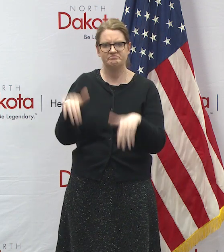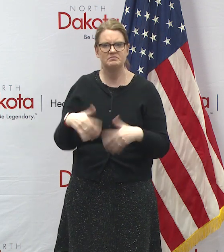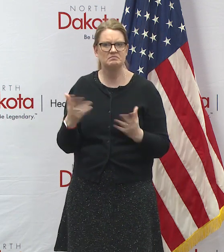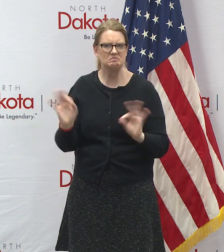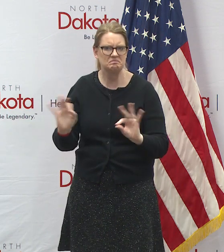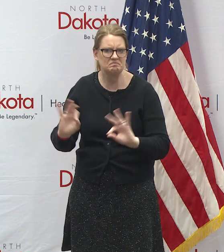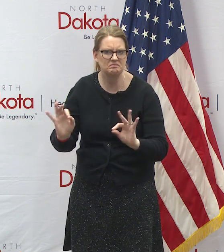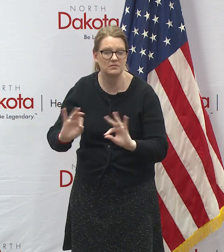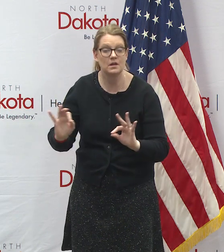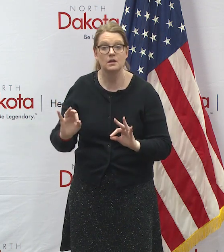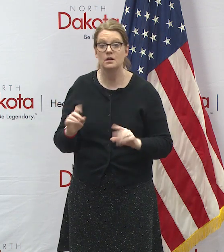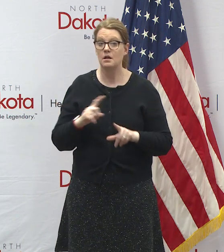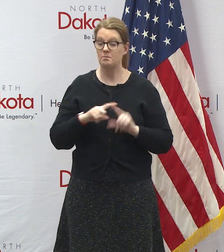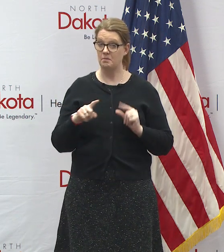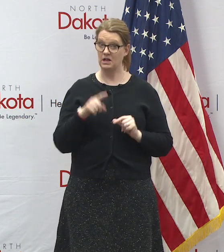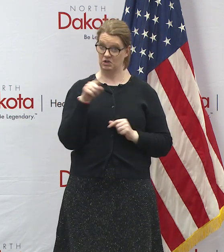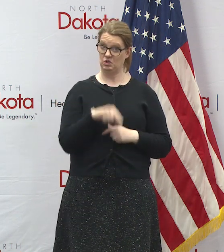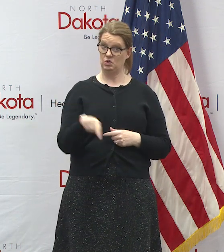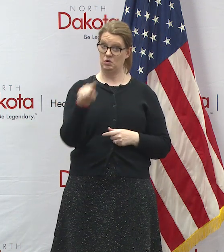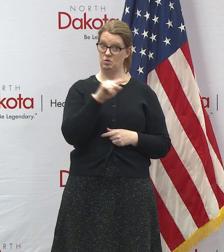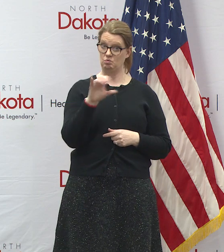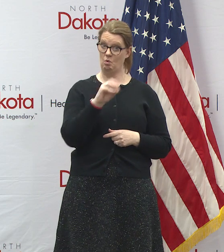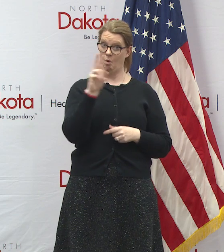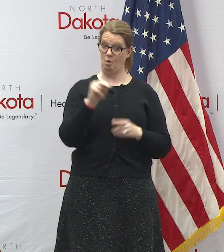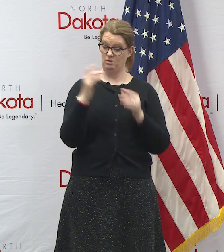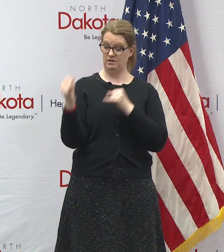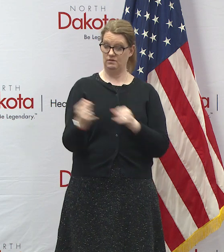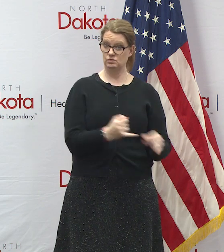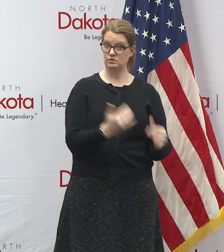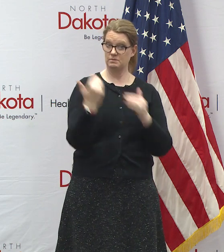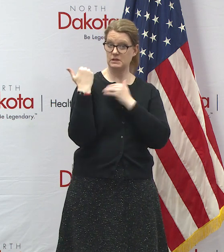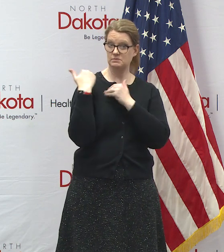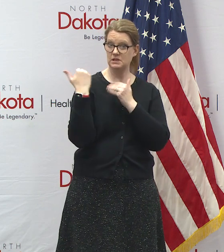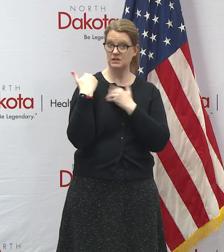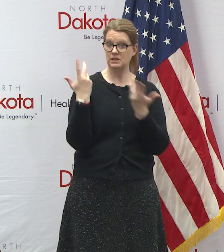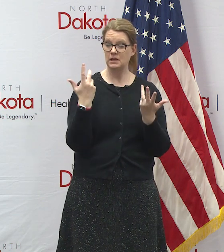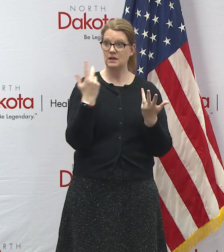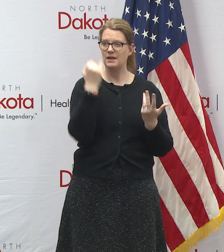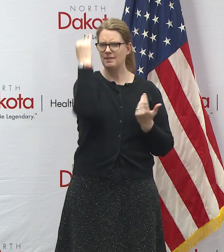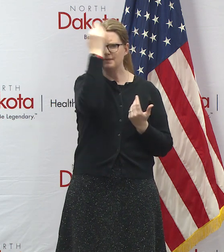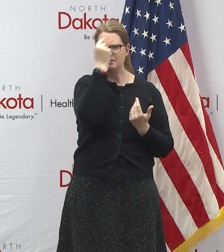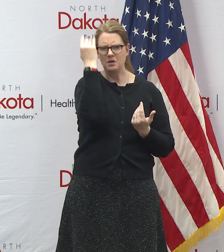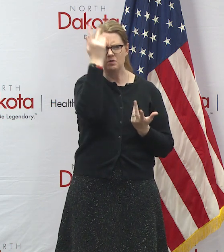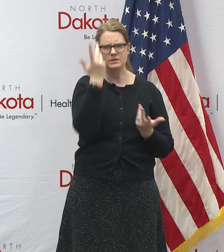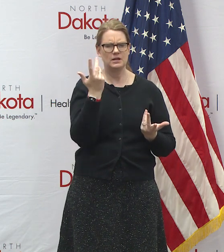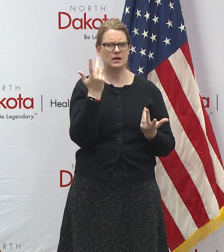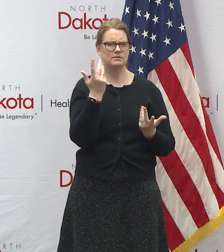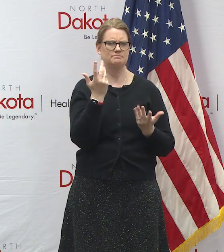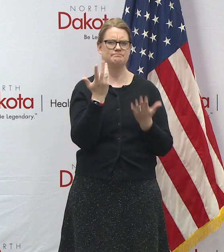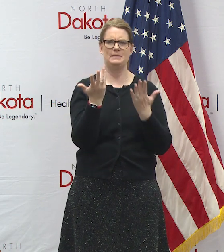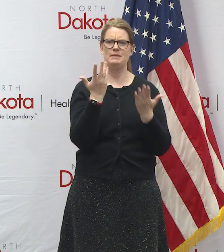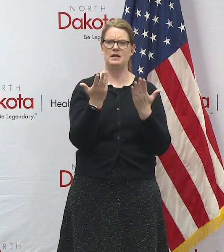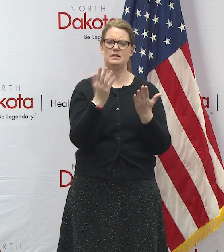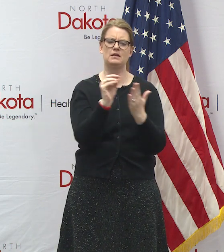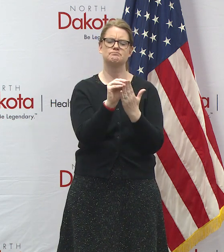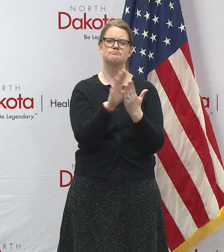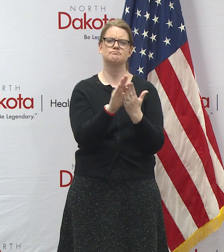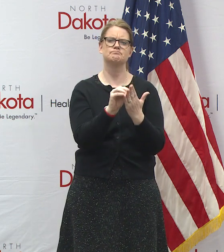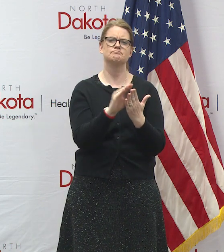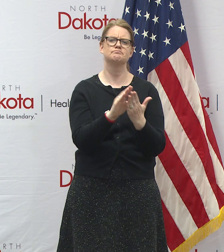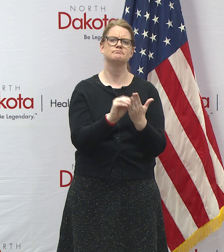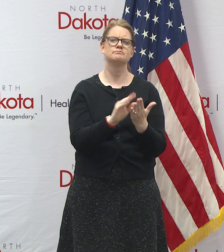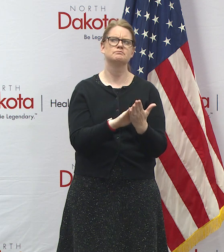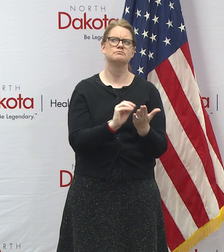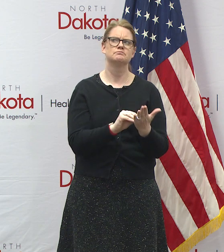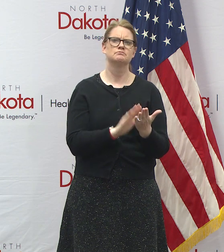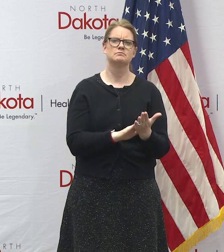really helpful as part of what you could do in terms of your own individual responsibility is even consider you know keeping a small journal of people